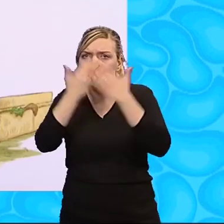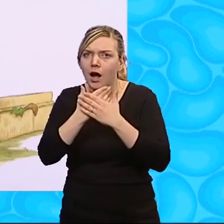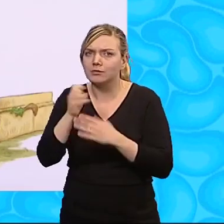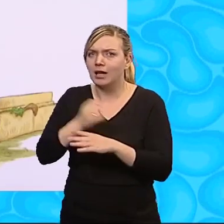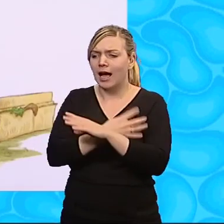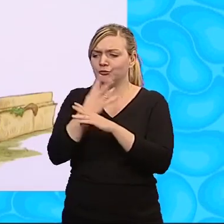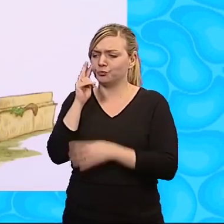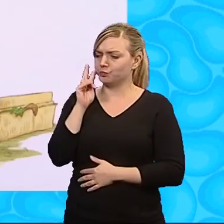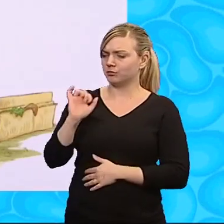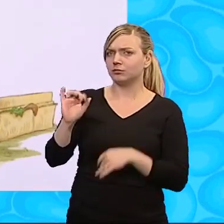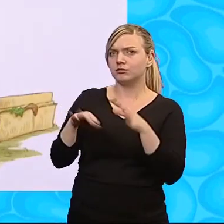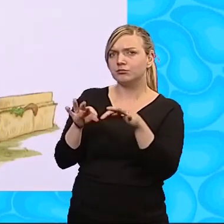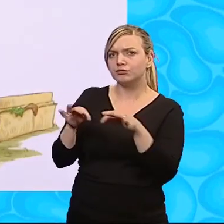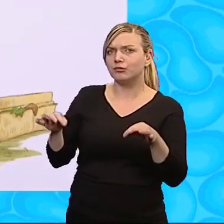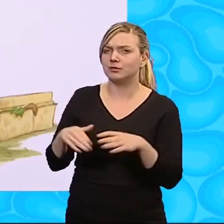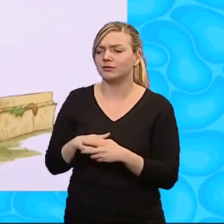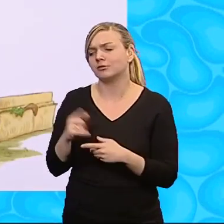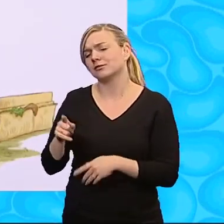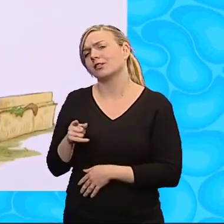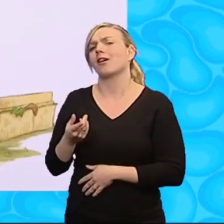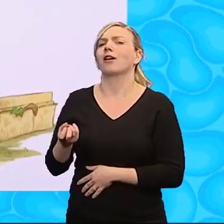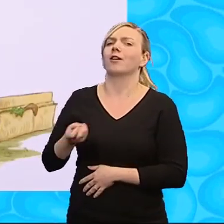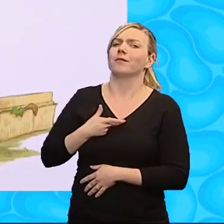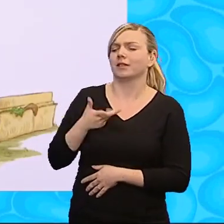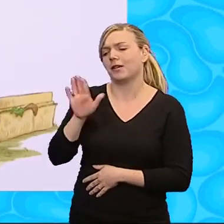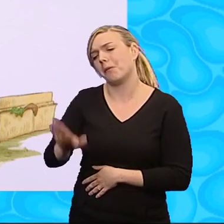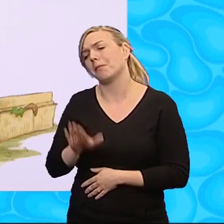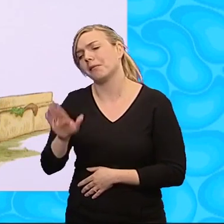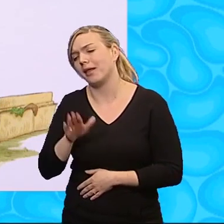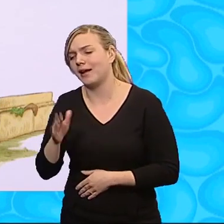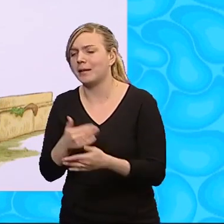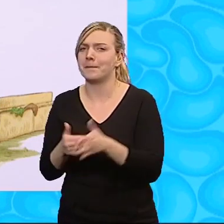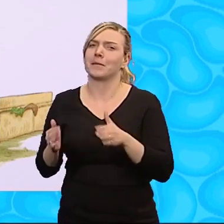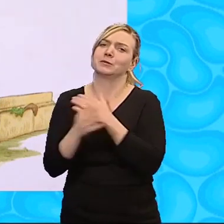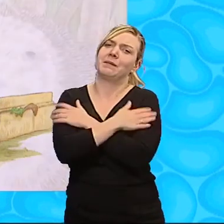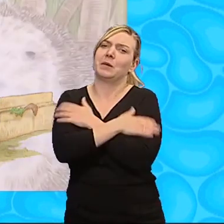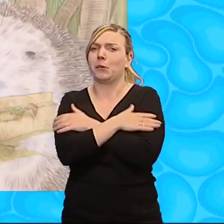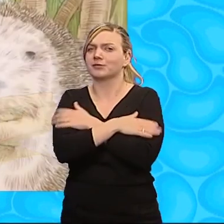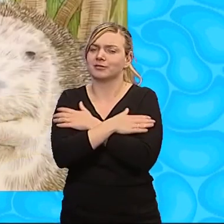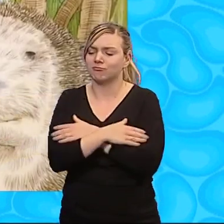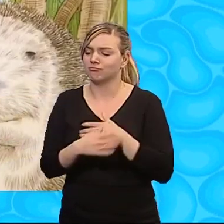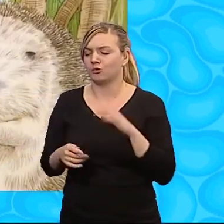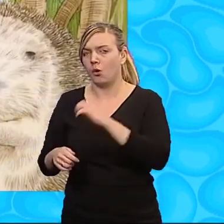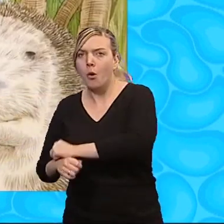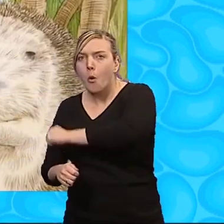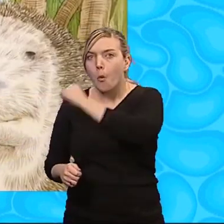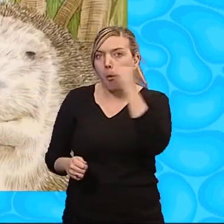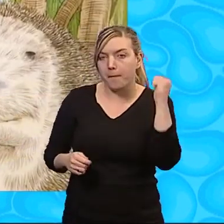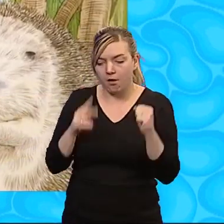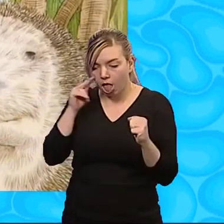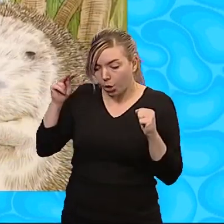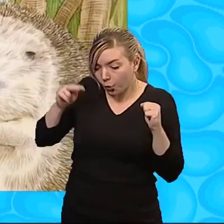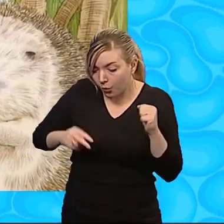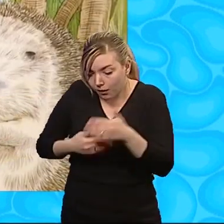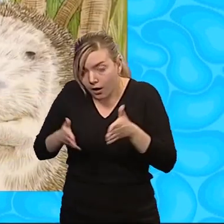Hedgehog noticed his present. Dear Rabbit, a box of cosiness indeed. Hedgehog opened the lid and looked inside.